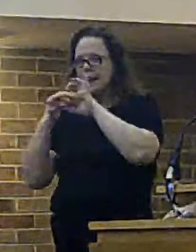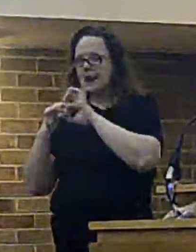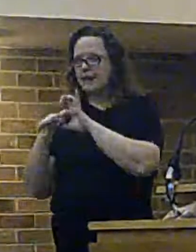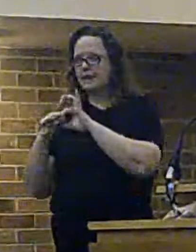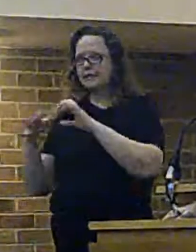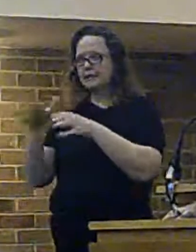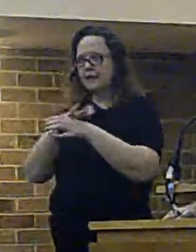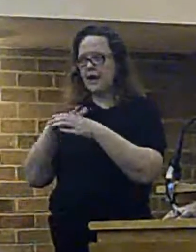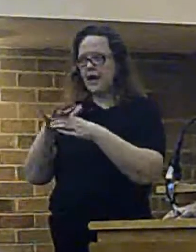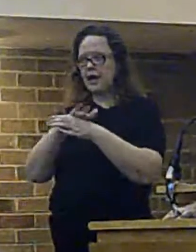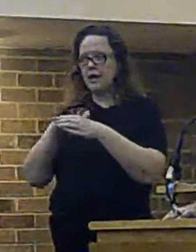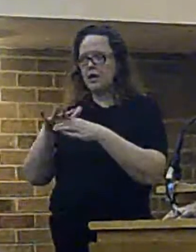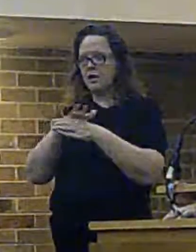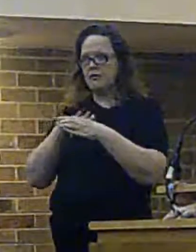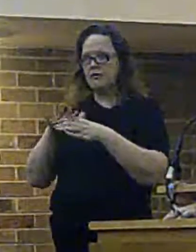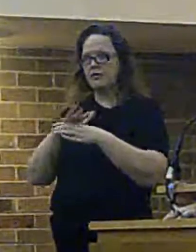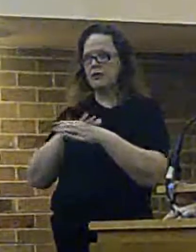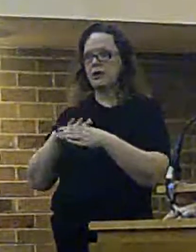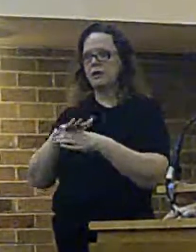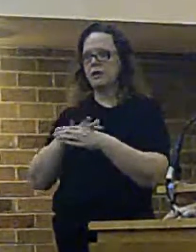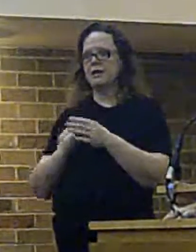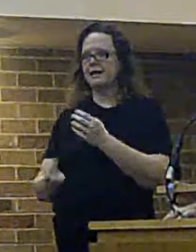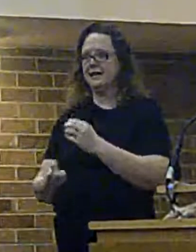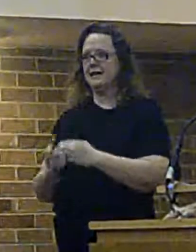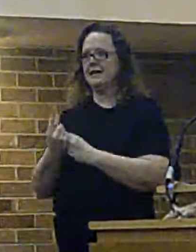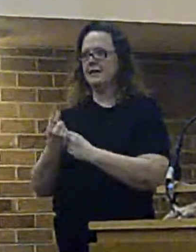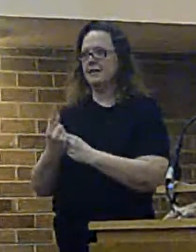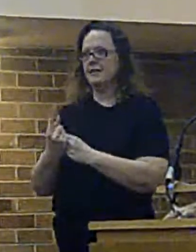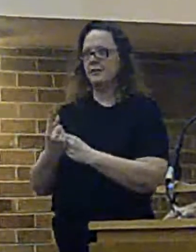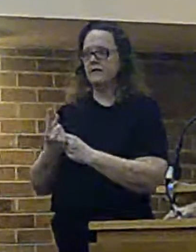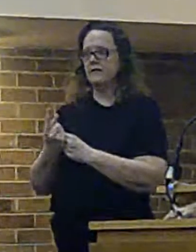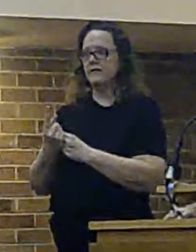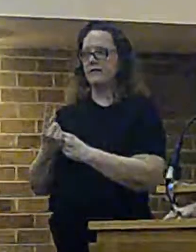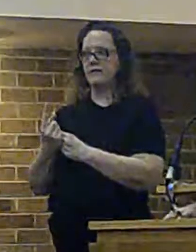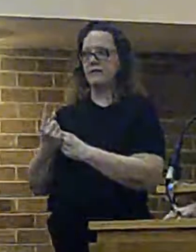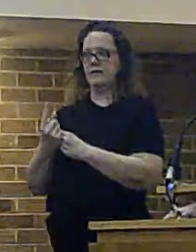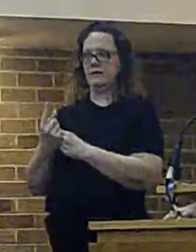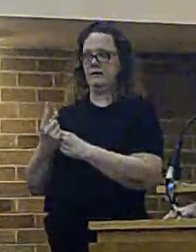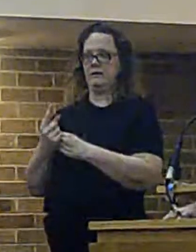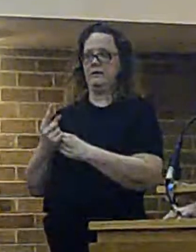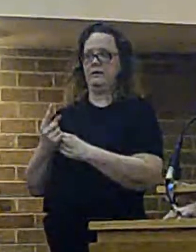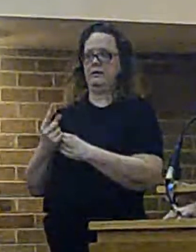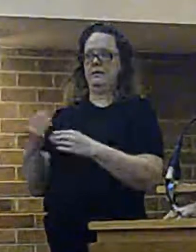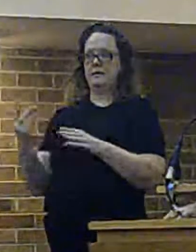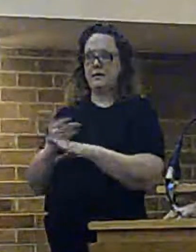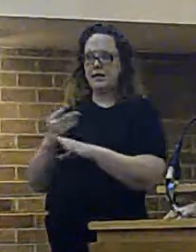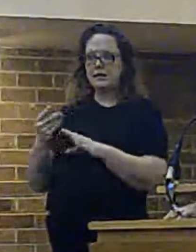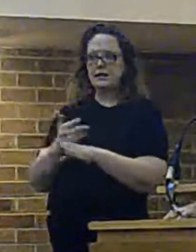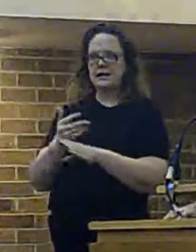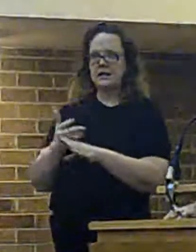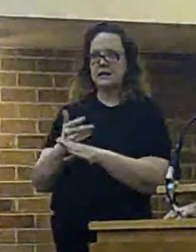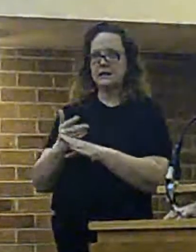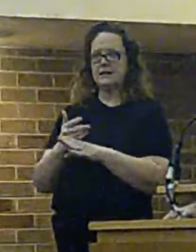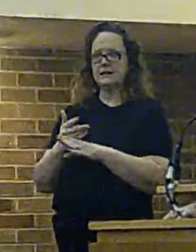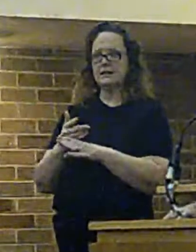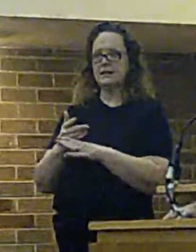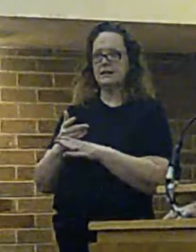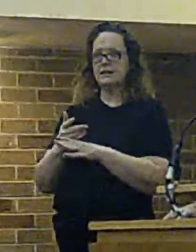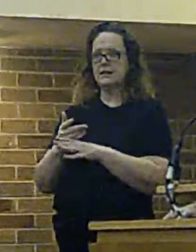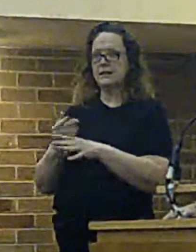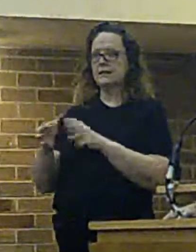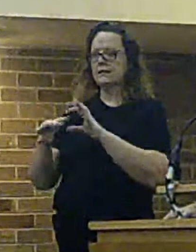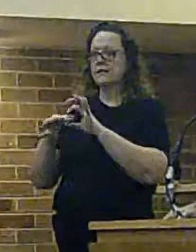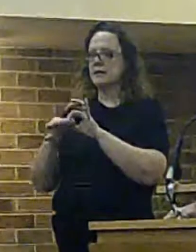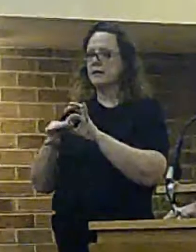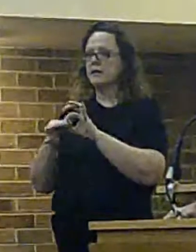And there would be interim facilities provided during any build phase, so that's specific to the library and the